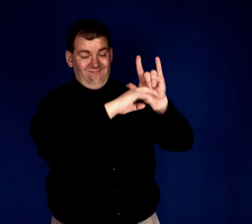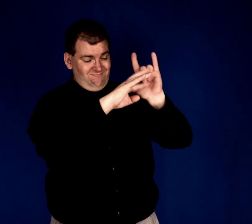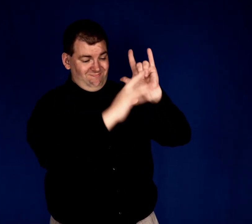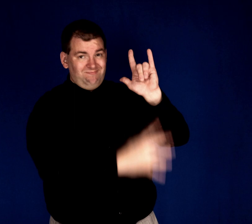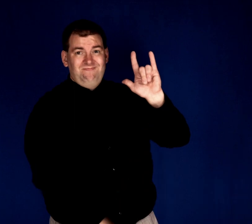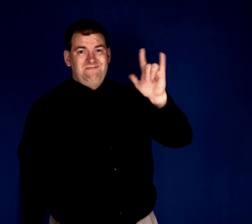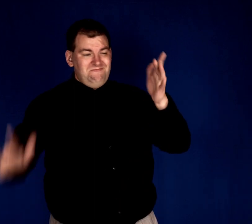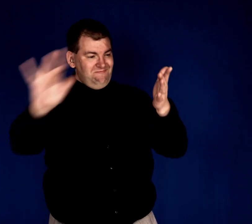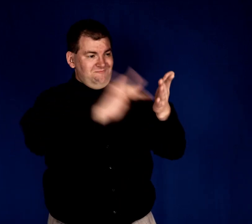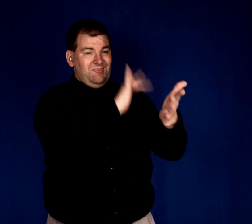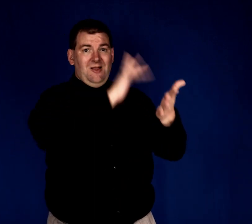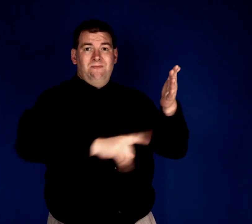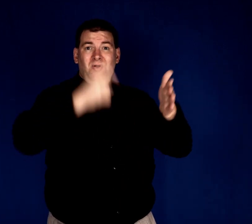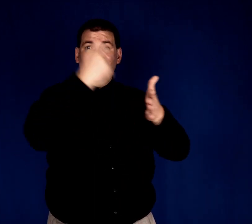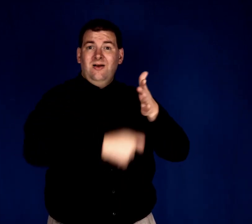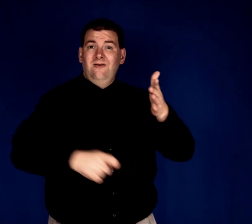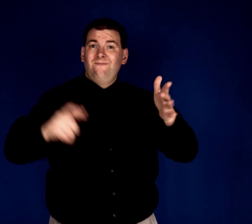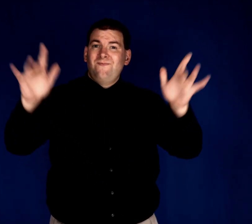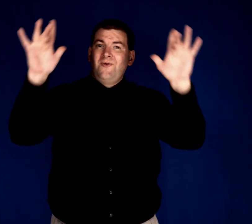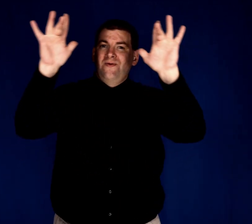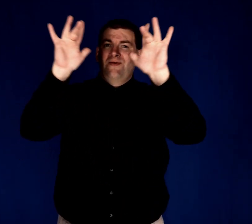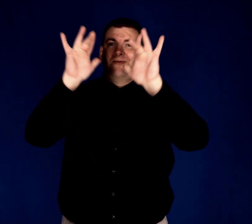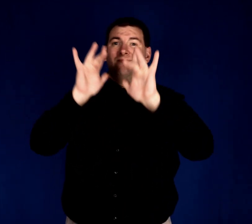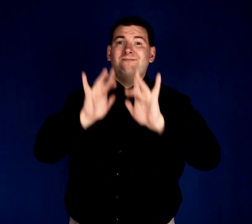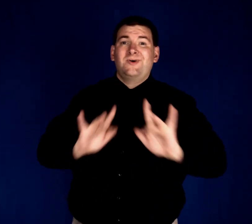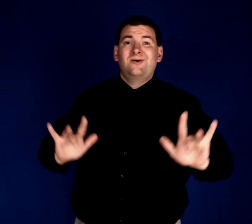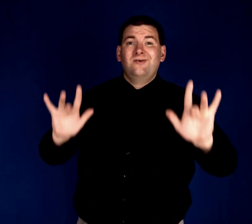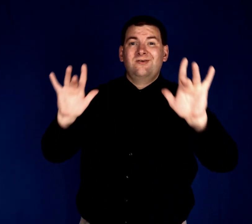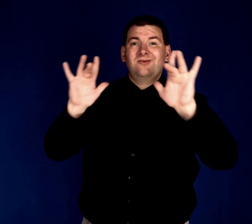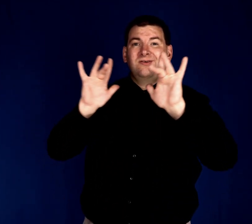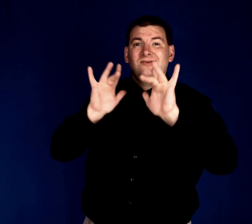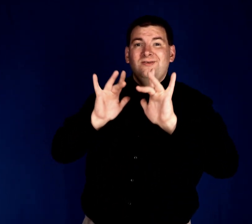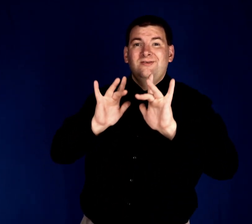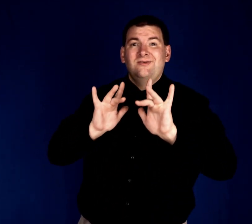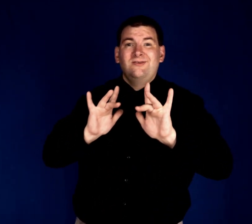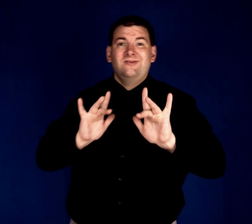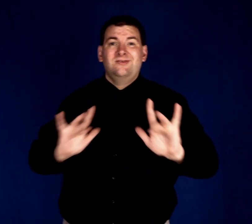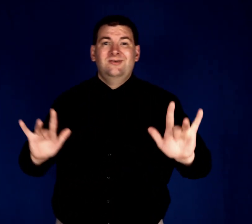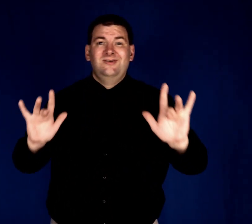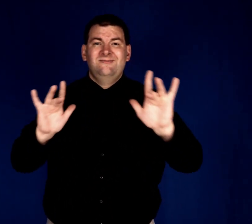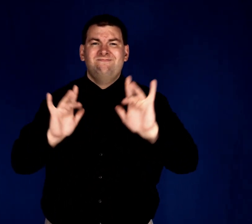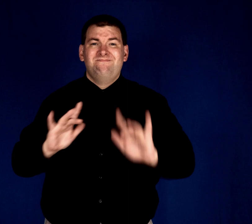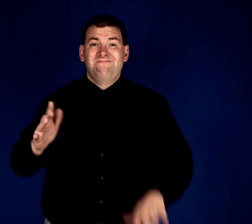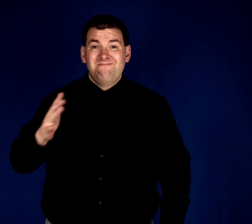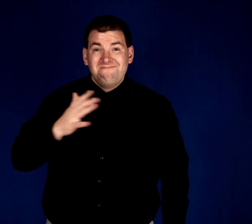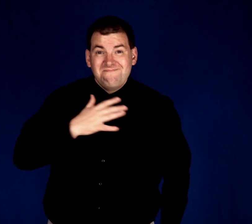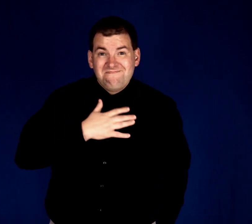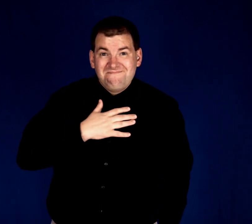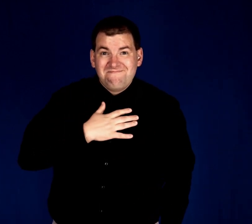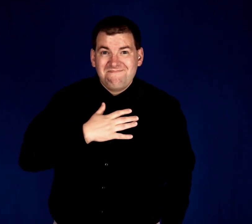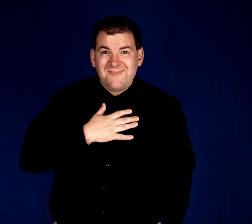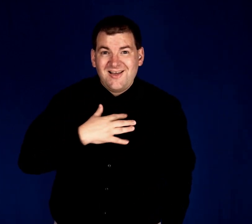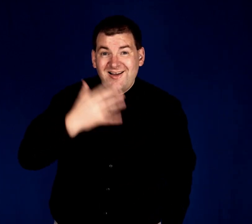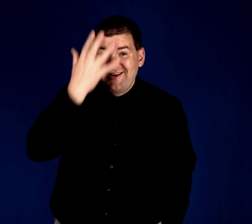paid the price for mercy My